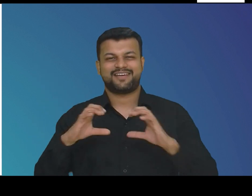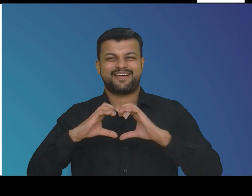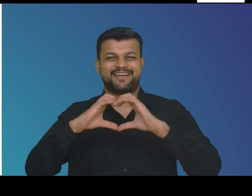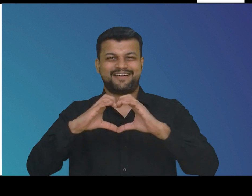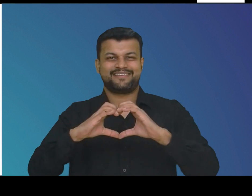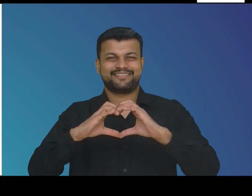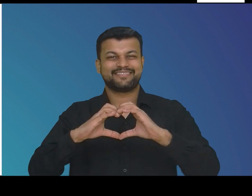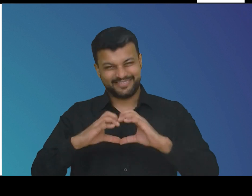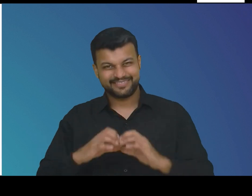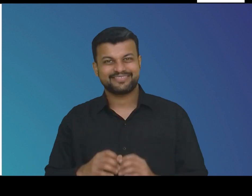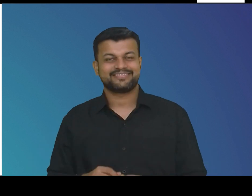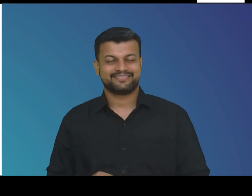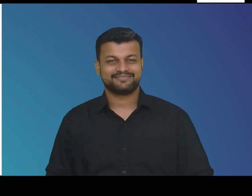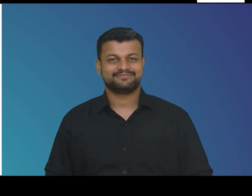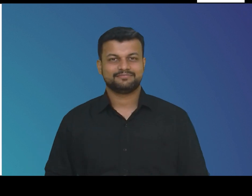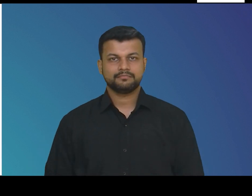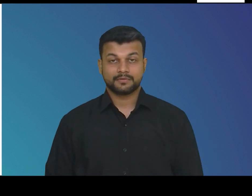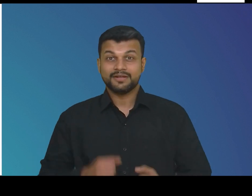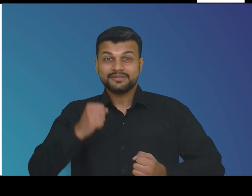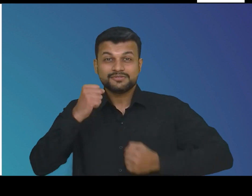paralympics the journey ahead